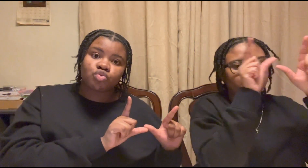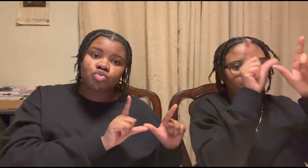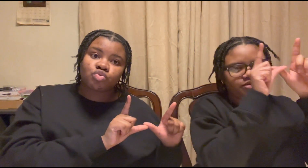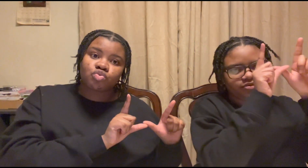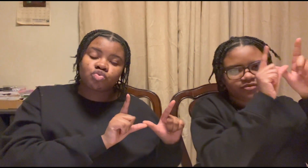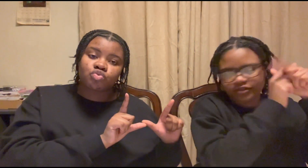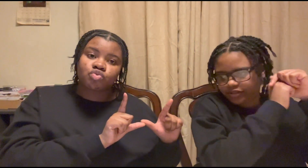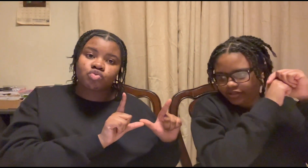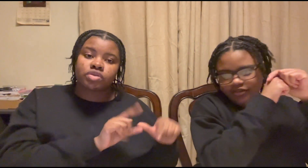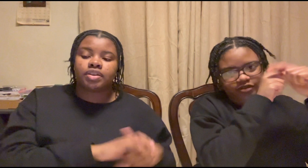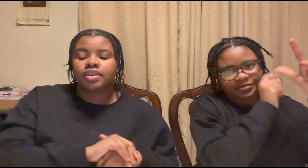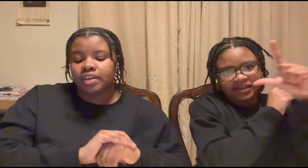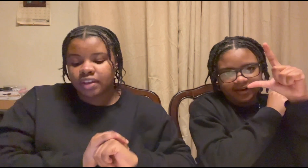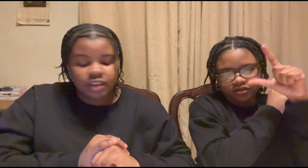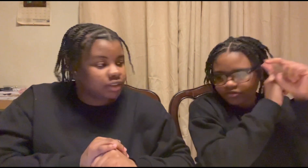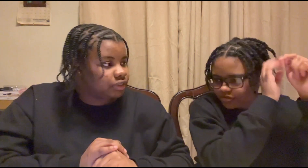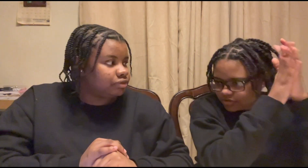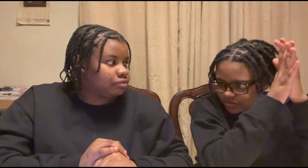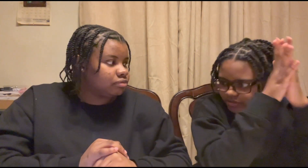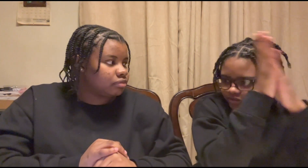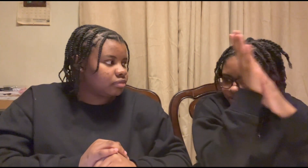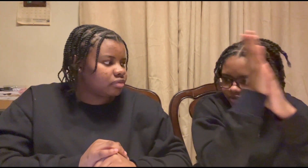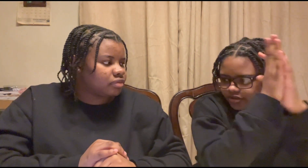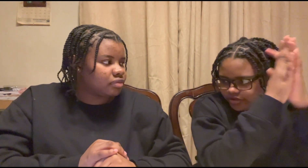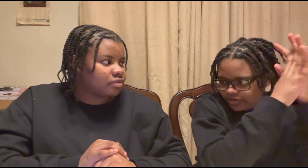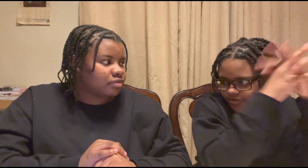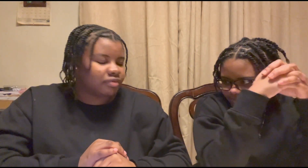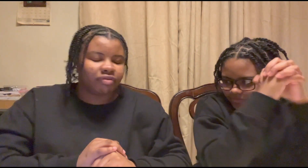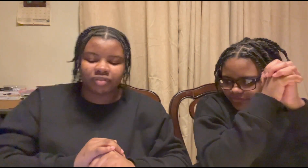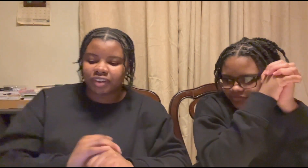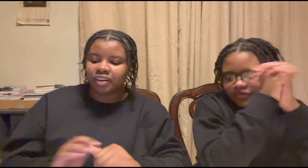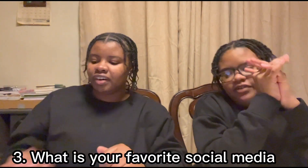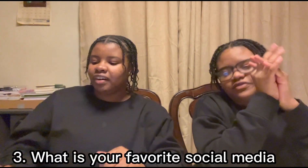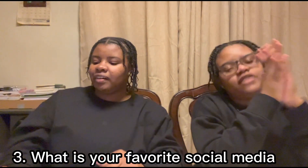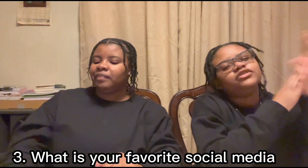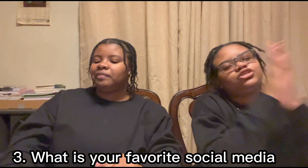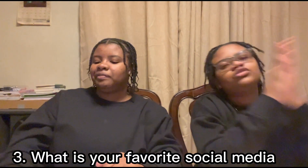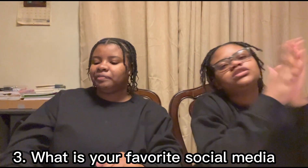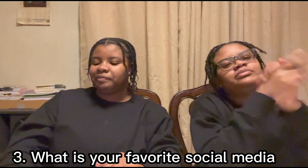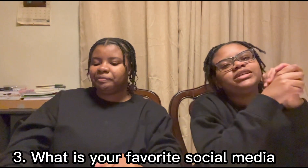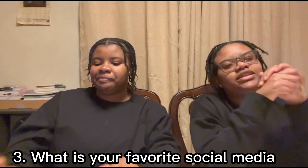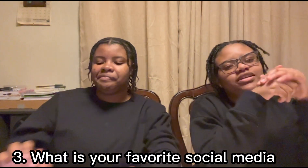w you mean l um favorite social media